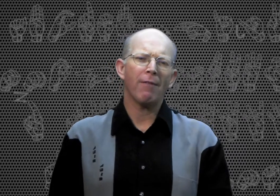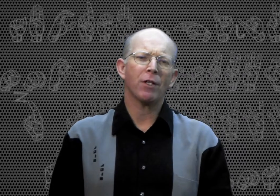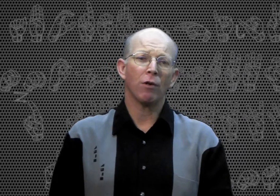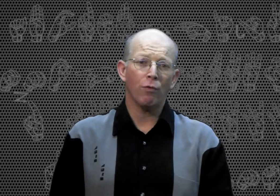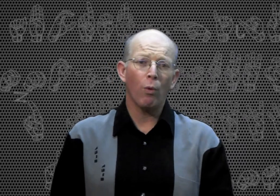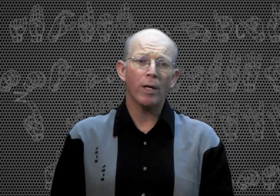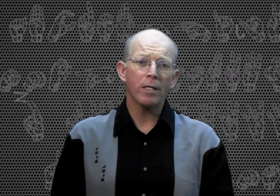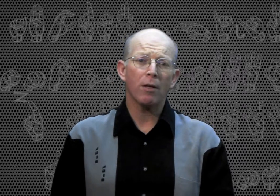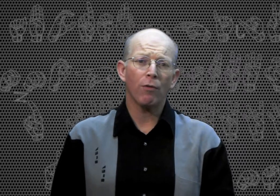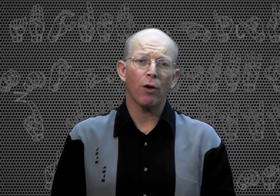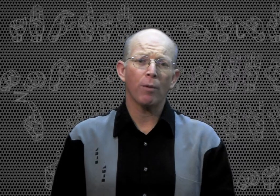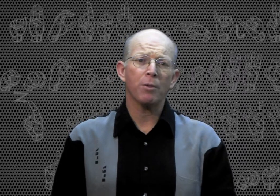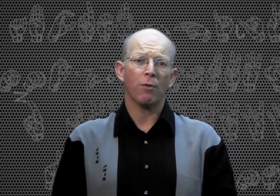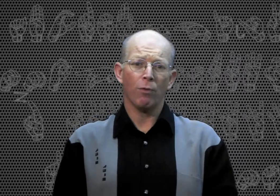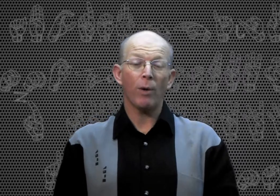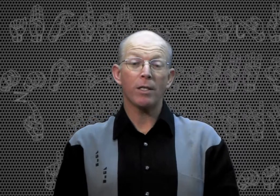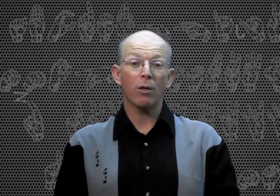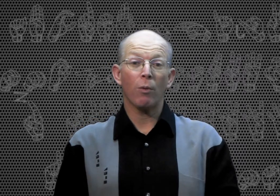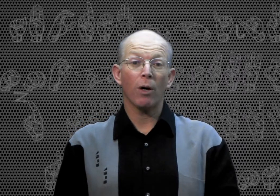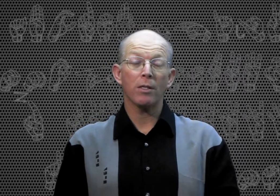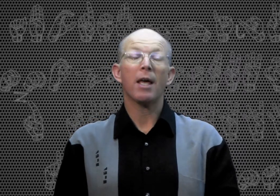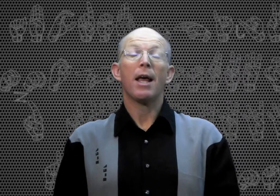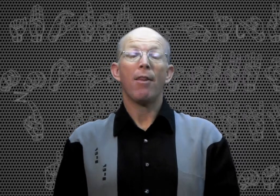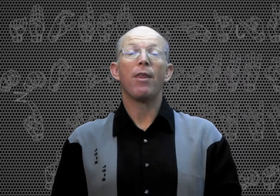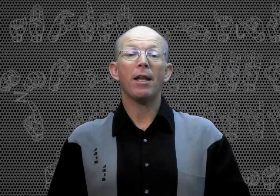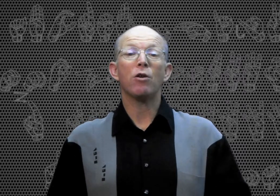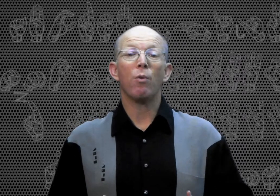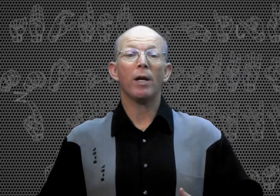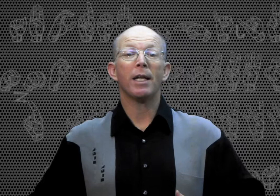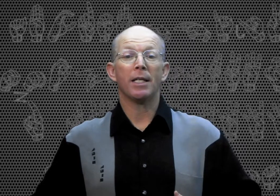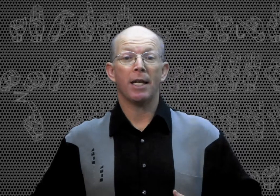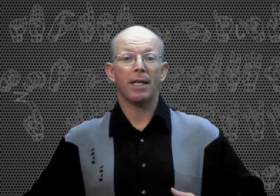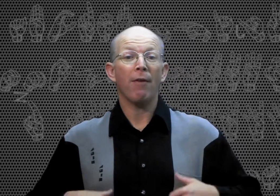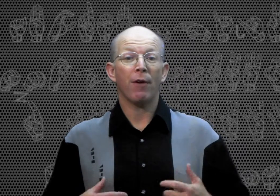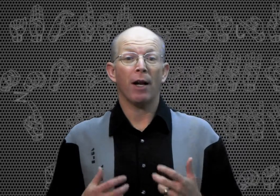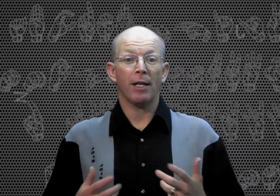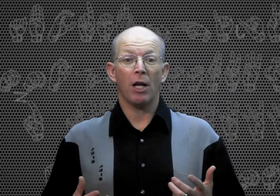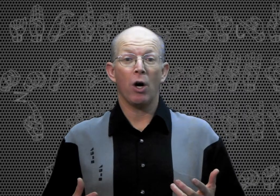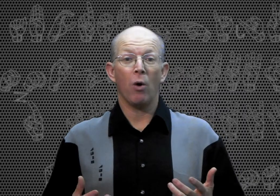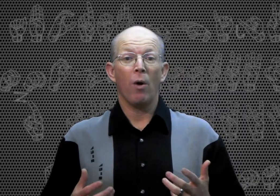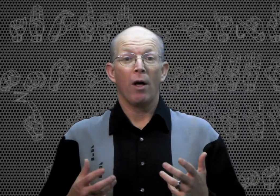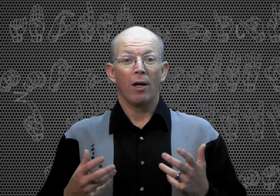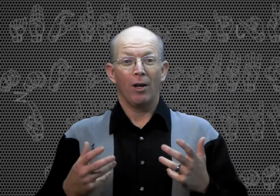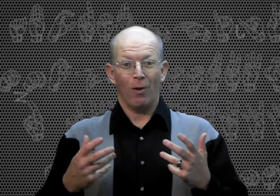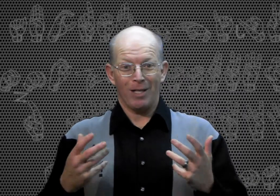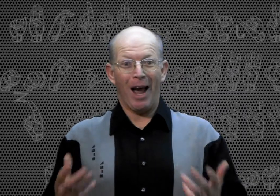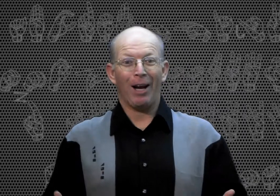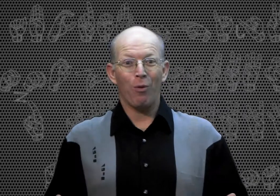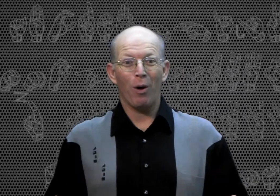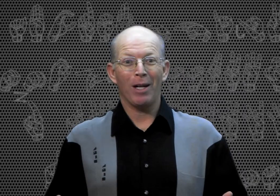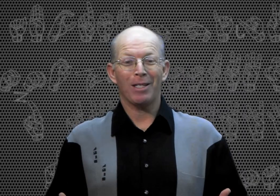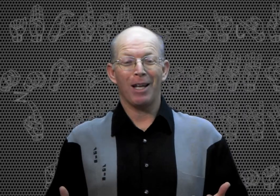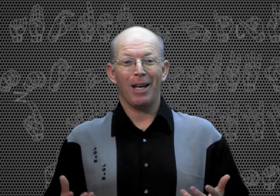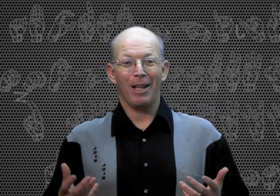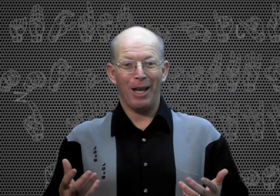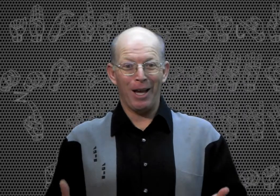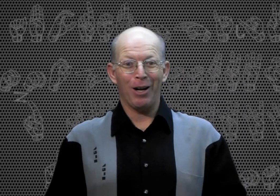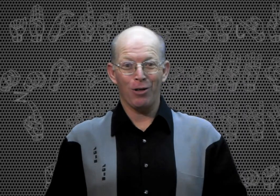having to voice the verbs, voice the words, then you would need to definitely know exactly what is the English